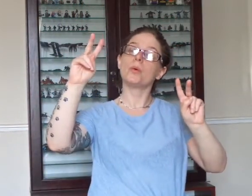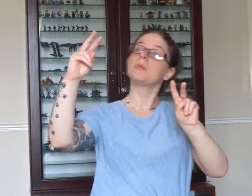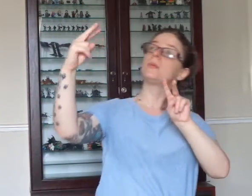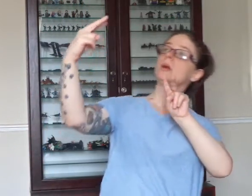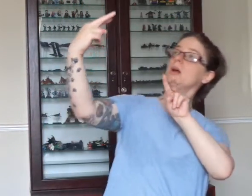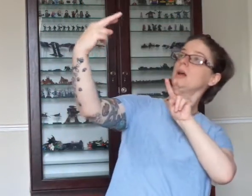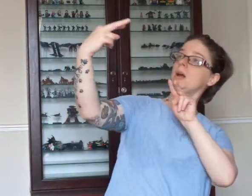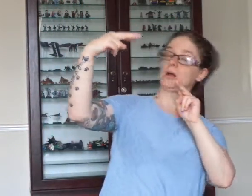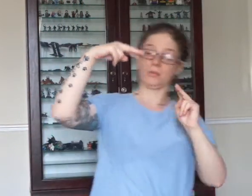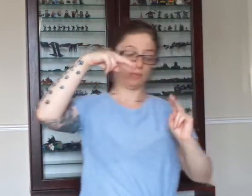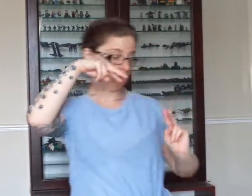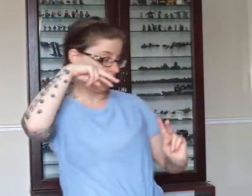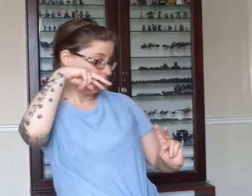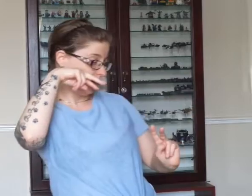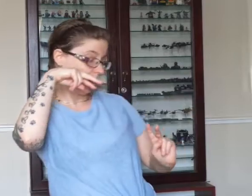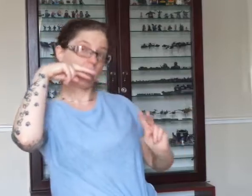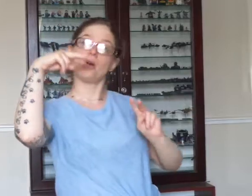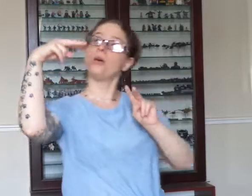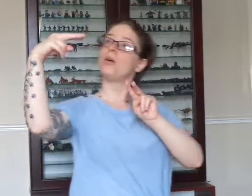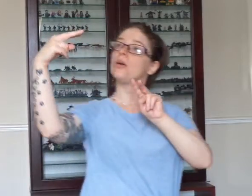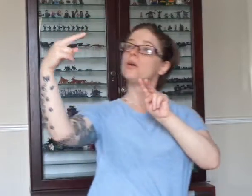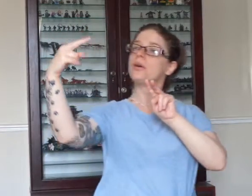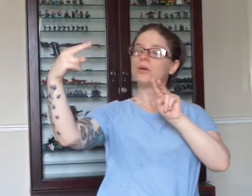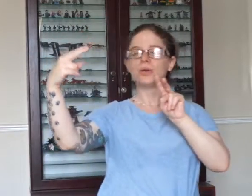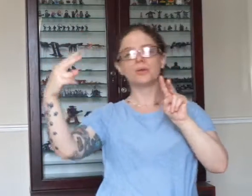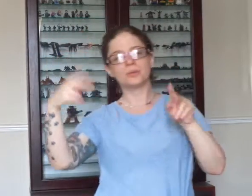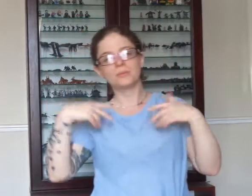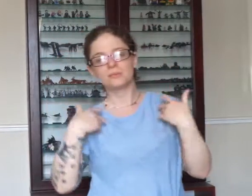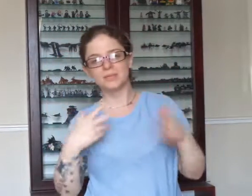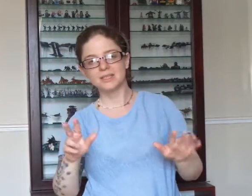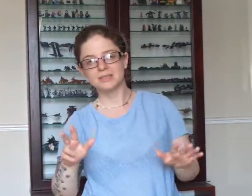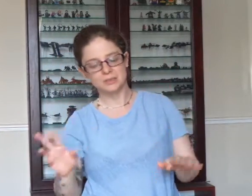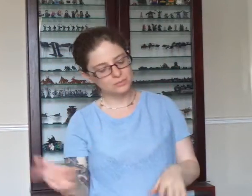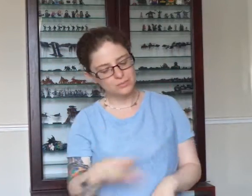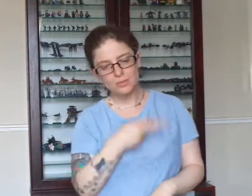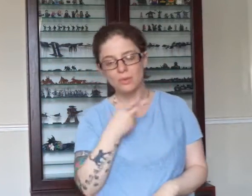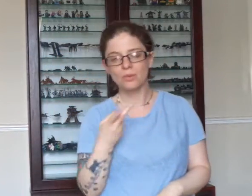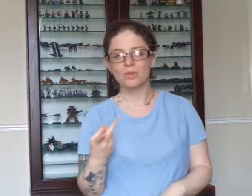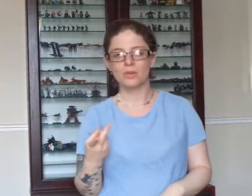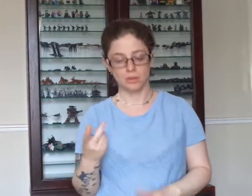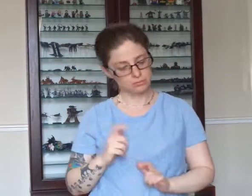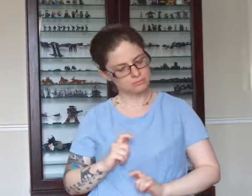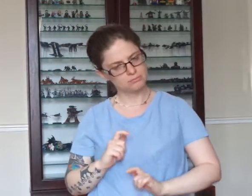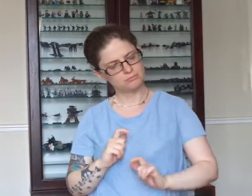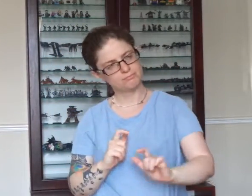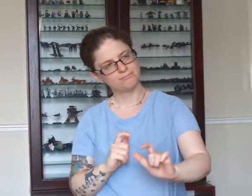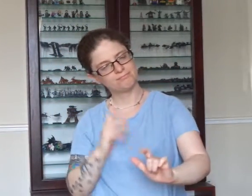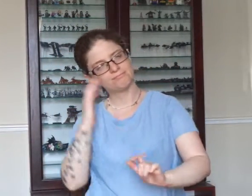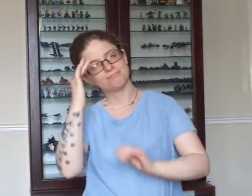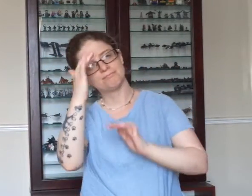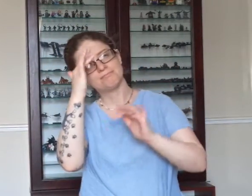up and down, still somehow, these cloud